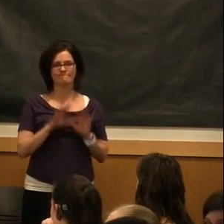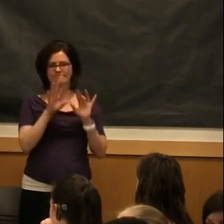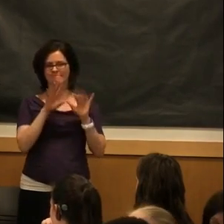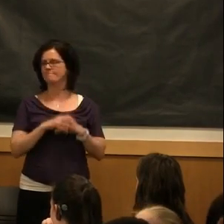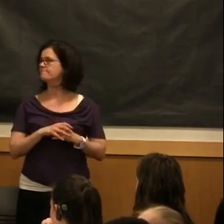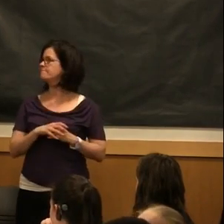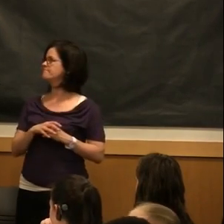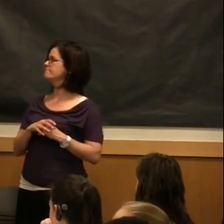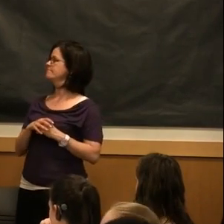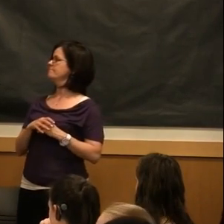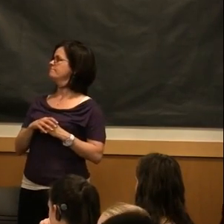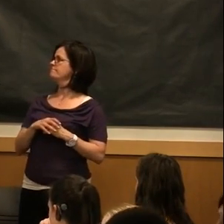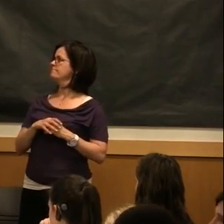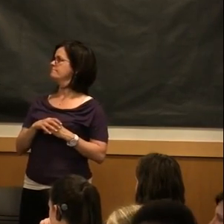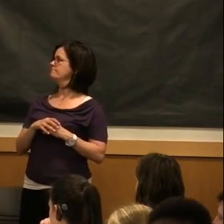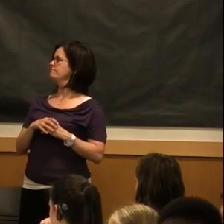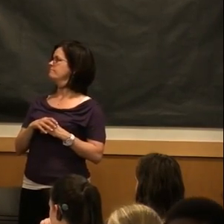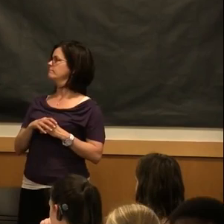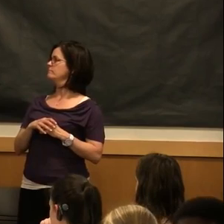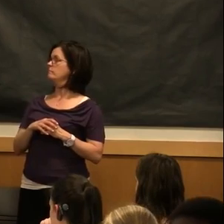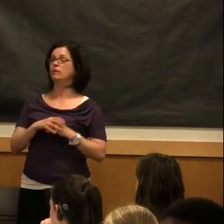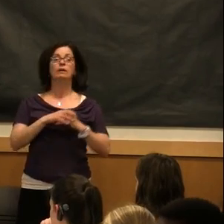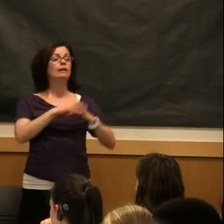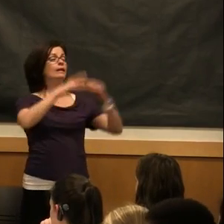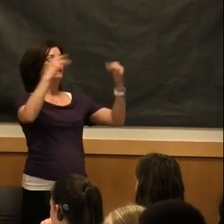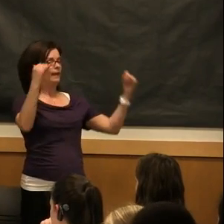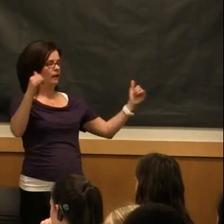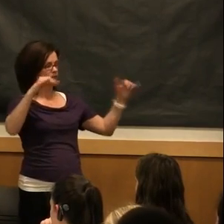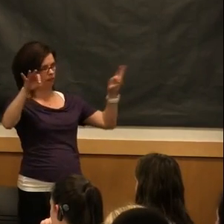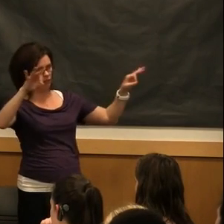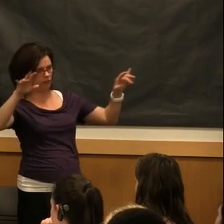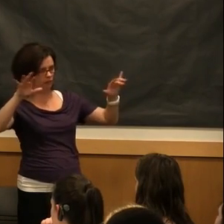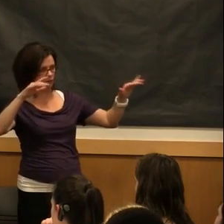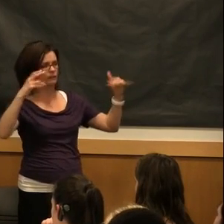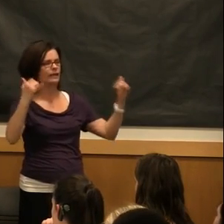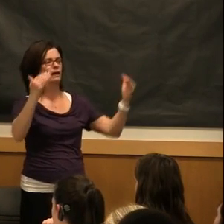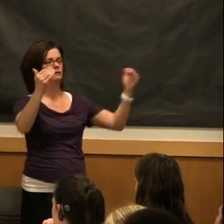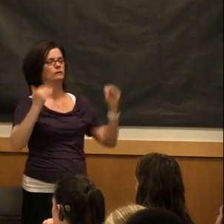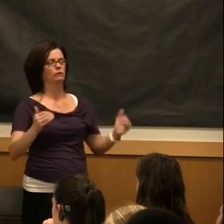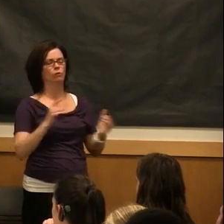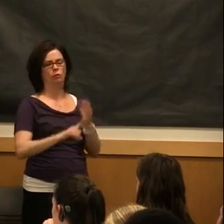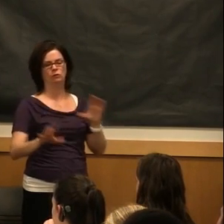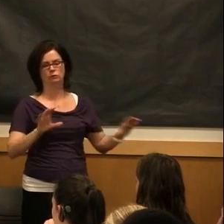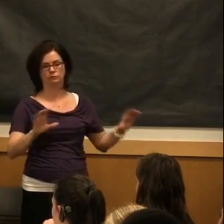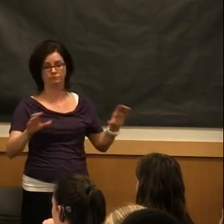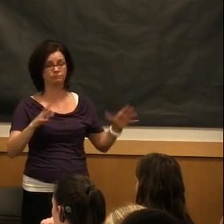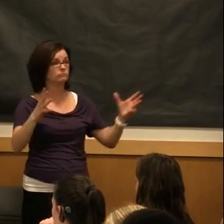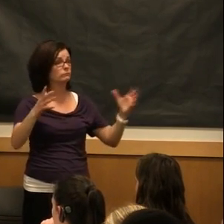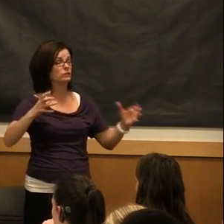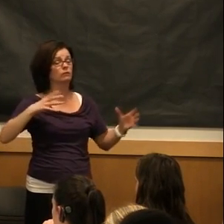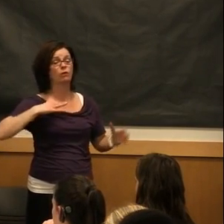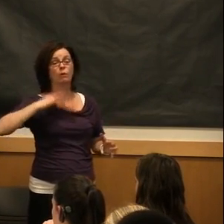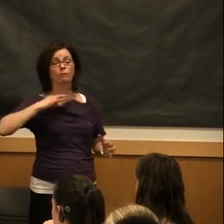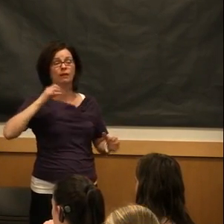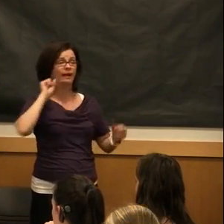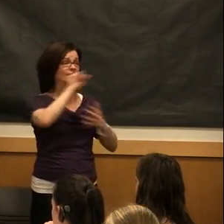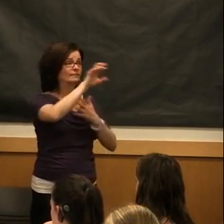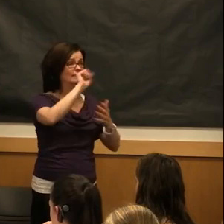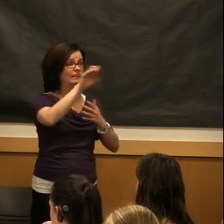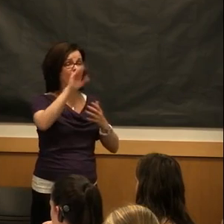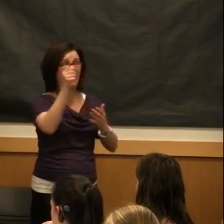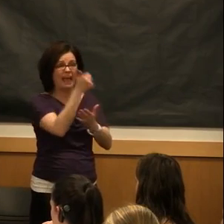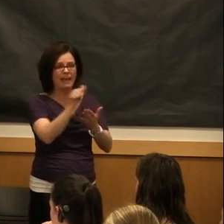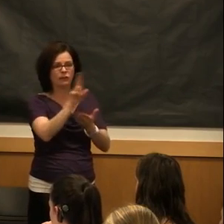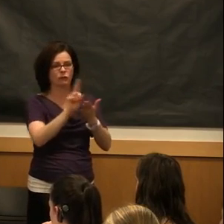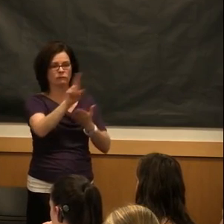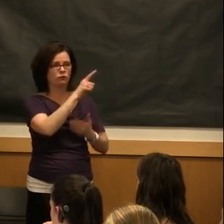Okay. So, these are your next steps. You want to apply to any university that you're looking at that you're interested in